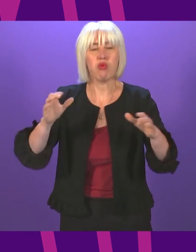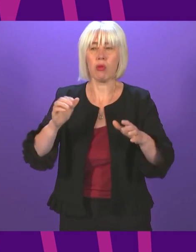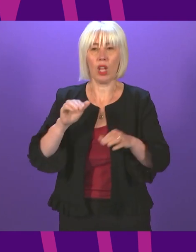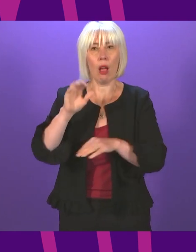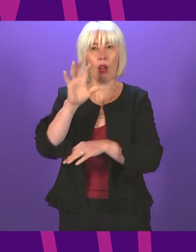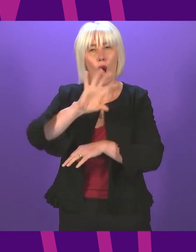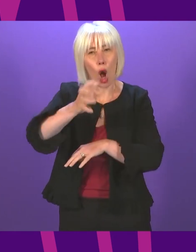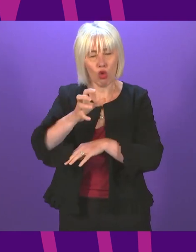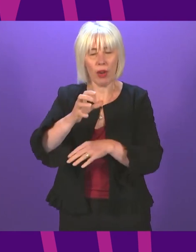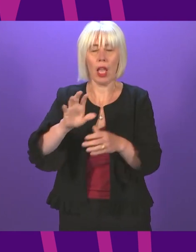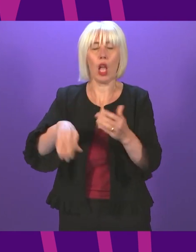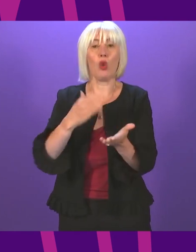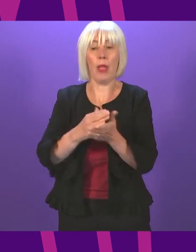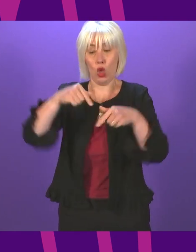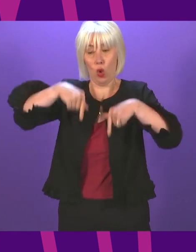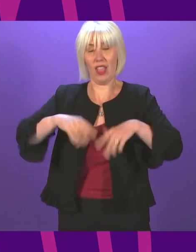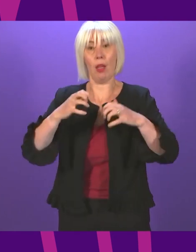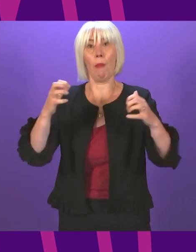independent of Westminster.